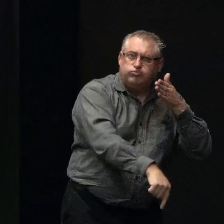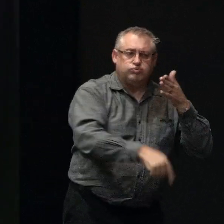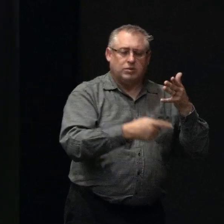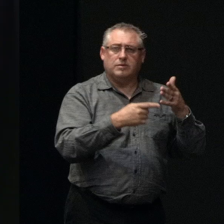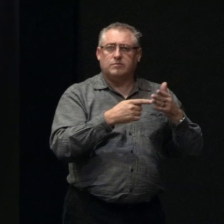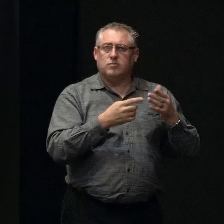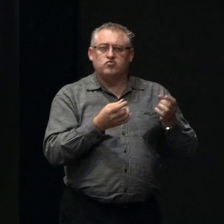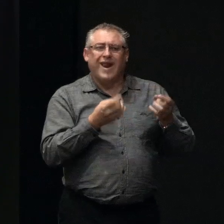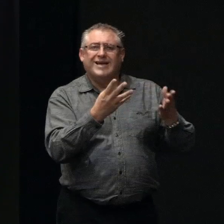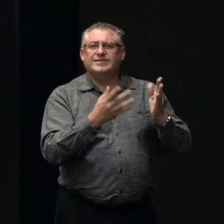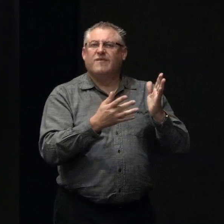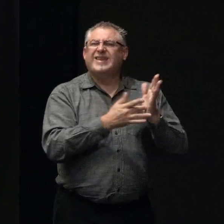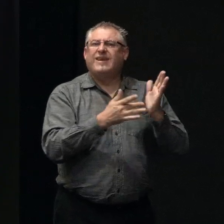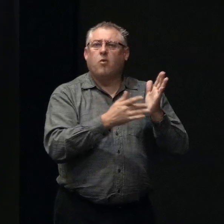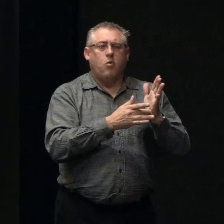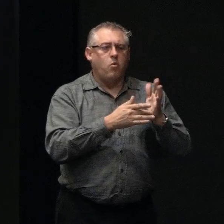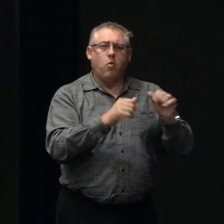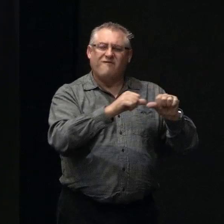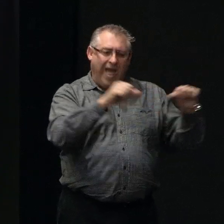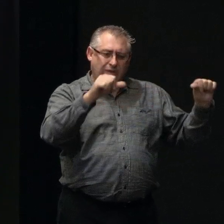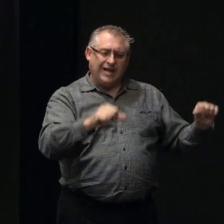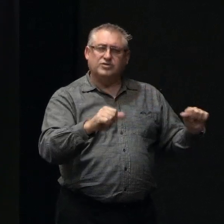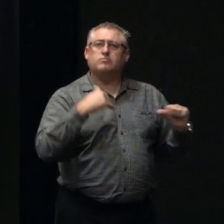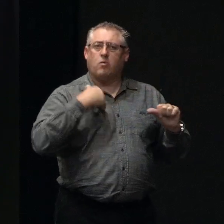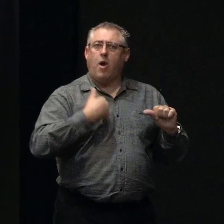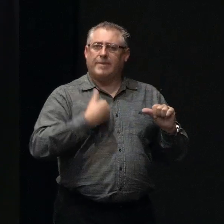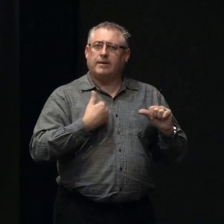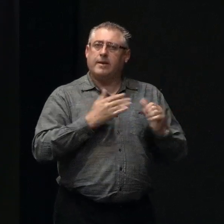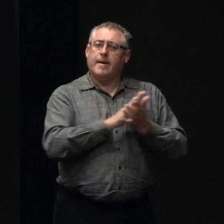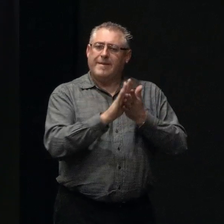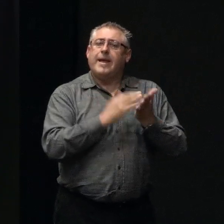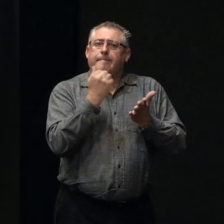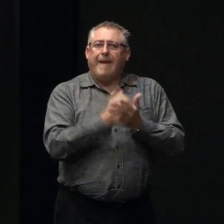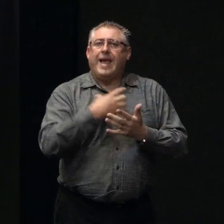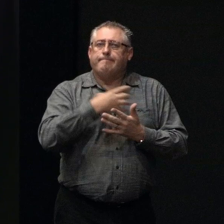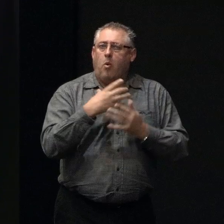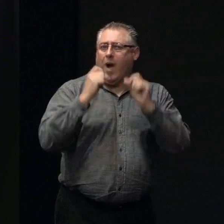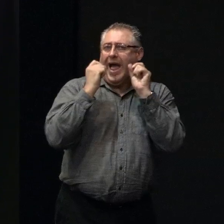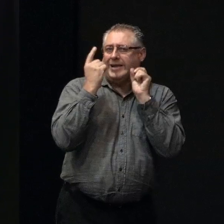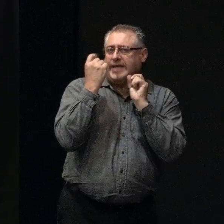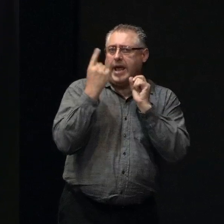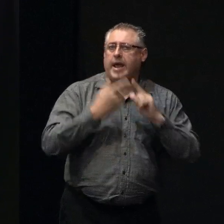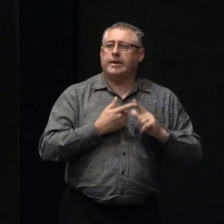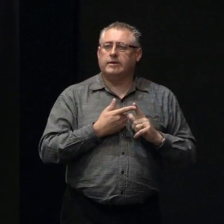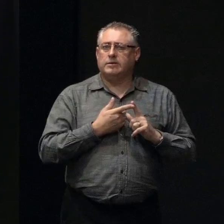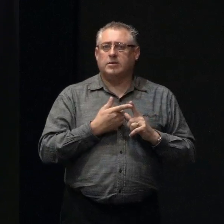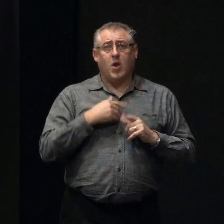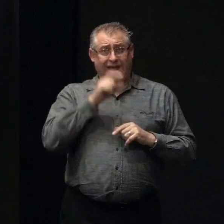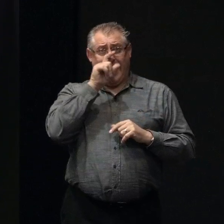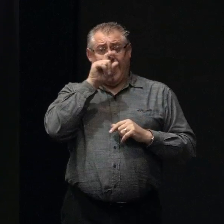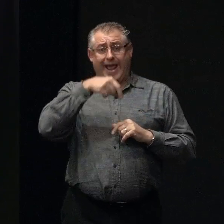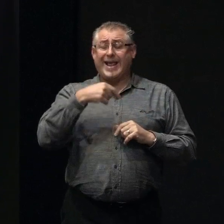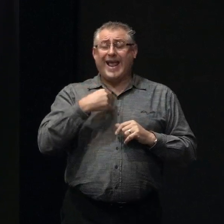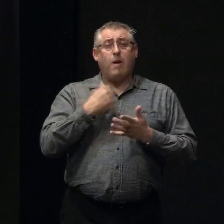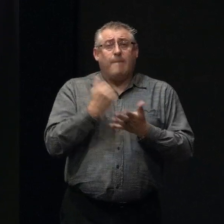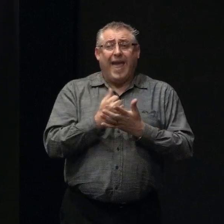the release of the technical foundation requirements, it's enabled all of the banks to have a greater understanding. So, I'll speak on behalf of Kiwi Bank, but I know all